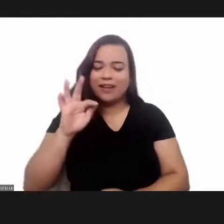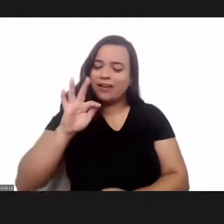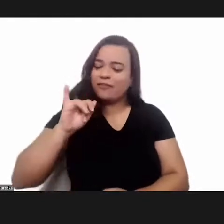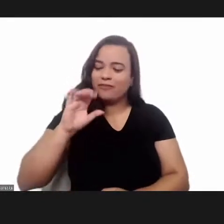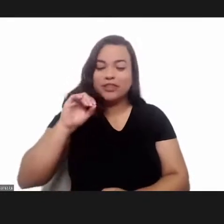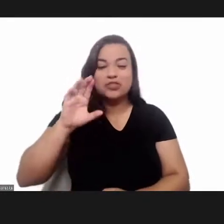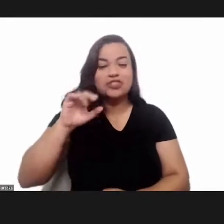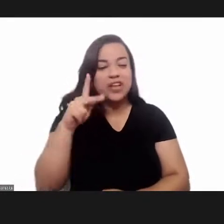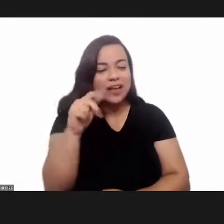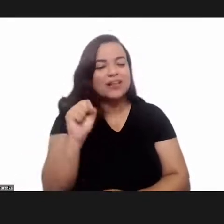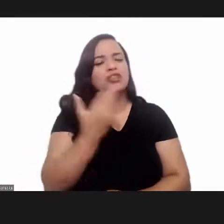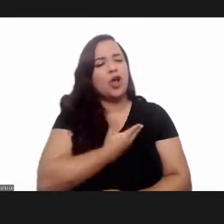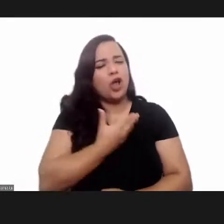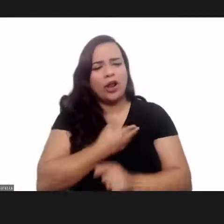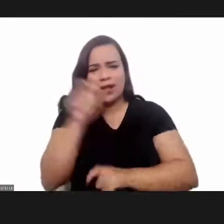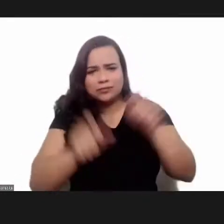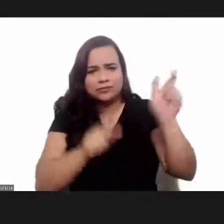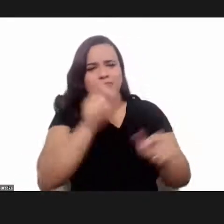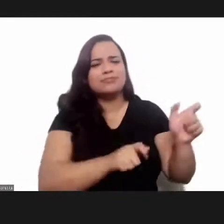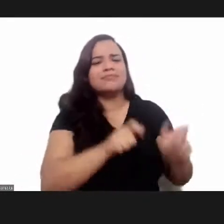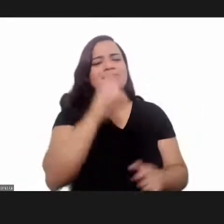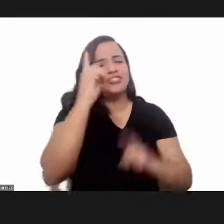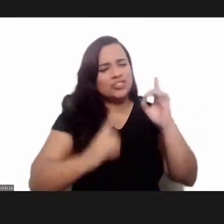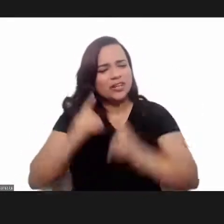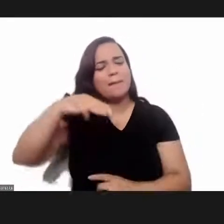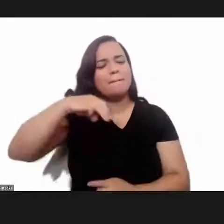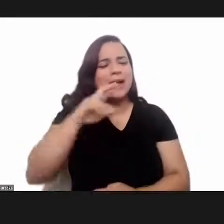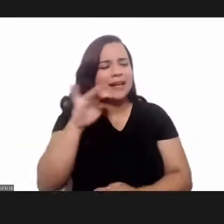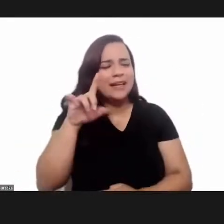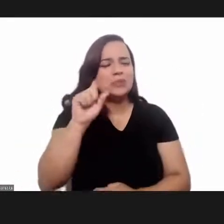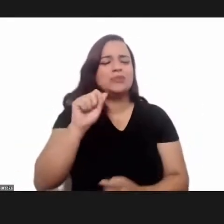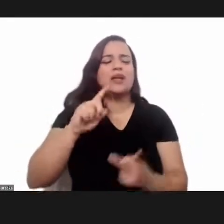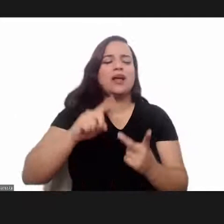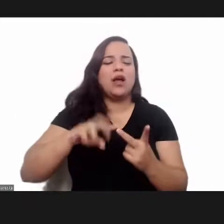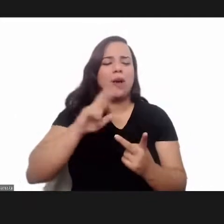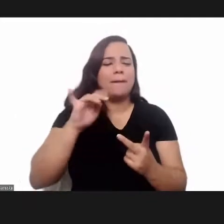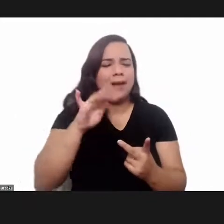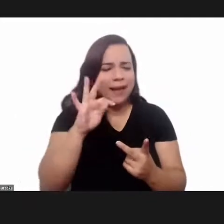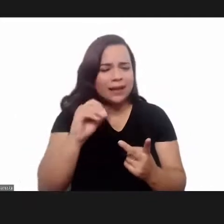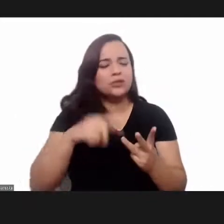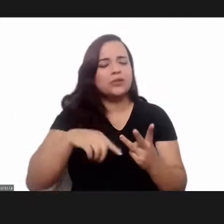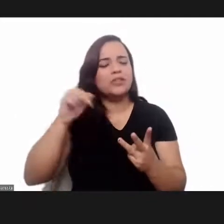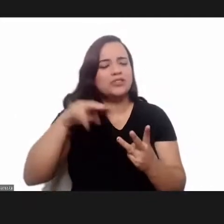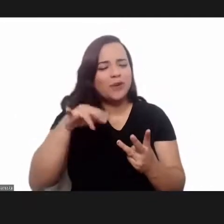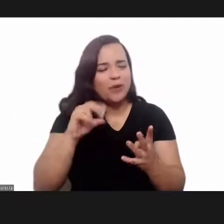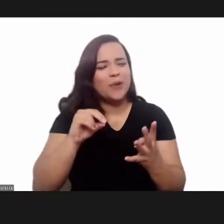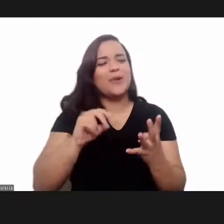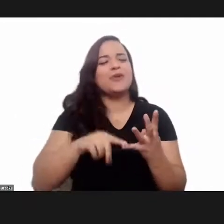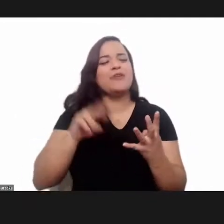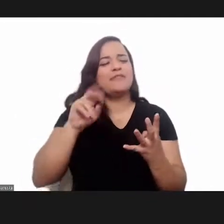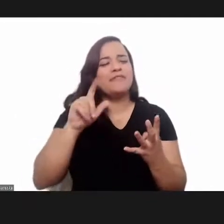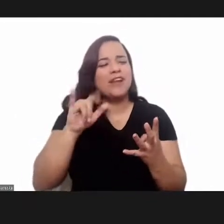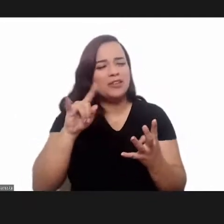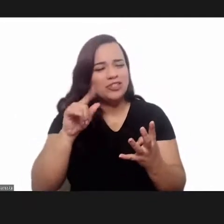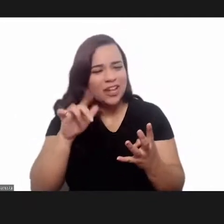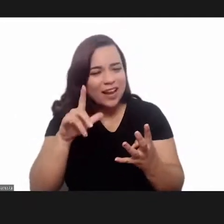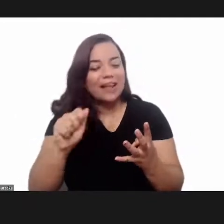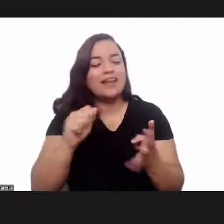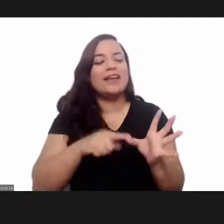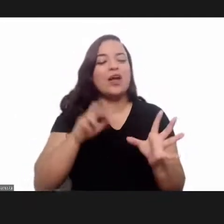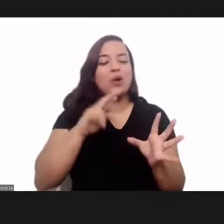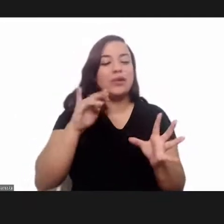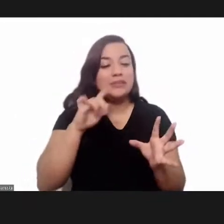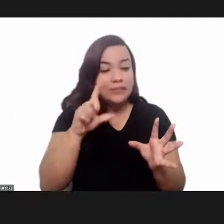colleagues administrators marilda gonzalves roberto arauja george valdelea valoz